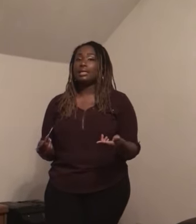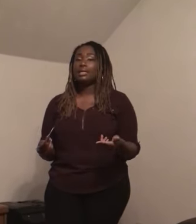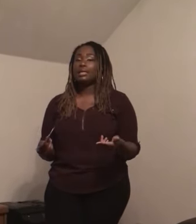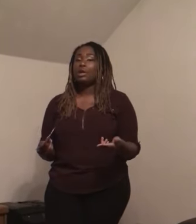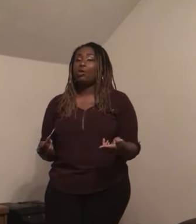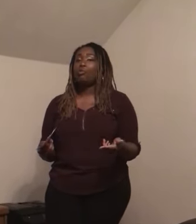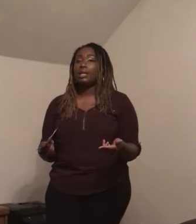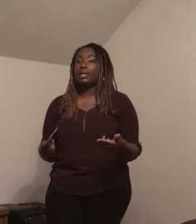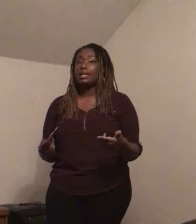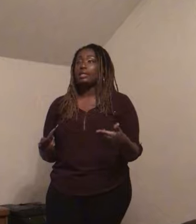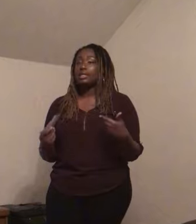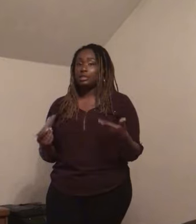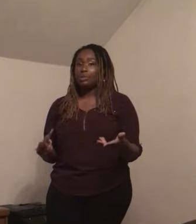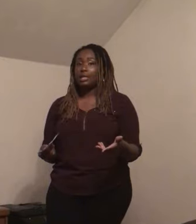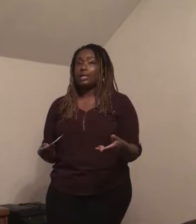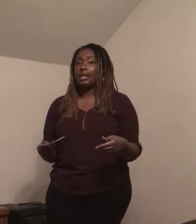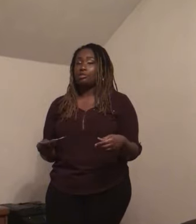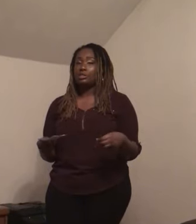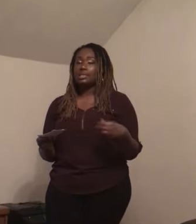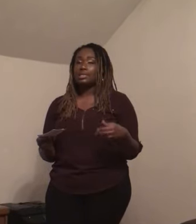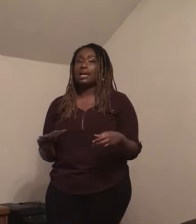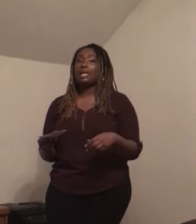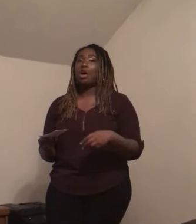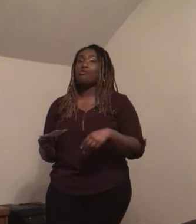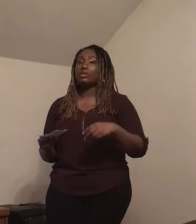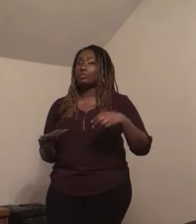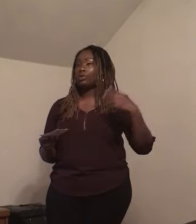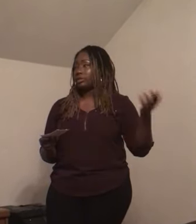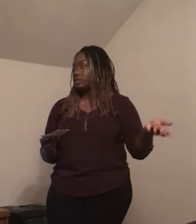when they can speak and use the sign along with the word.